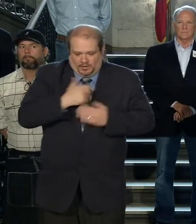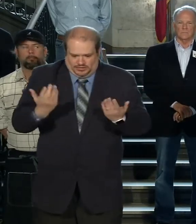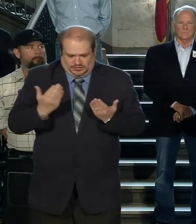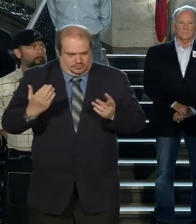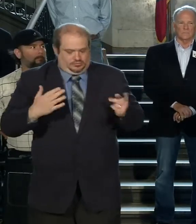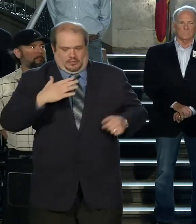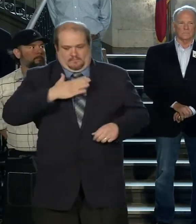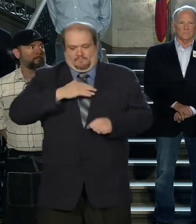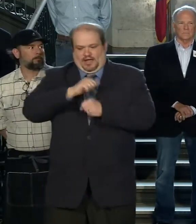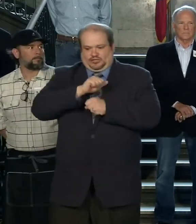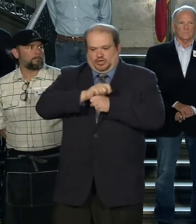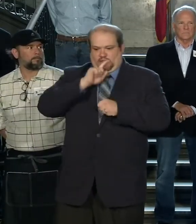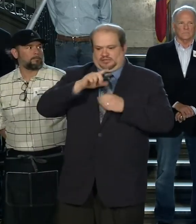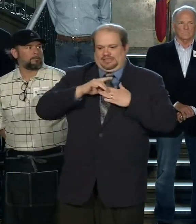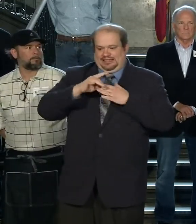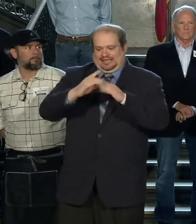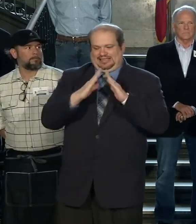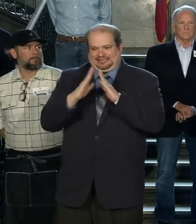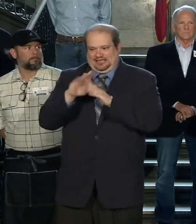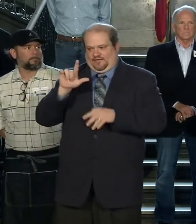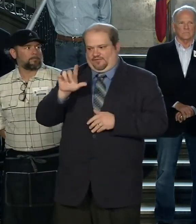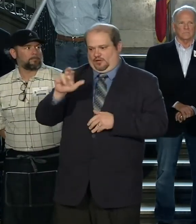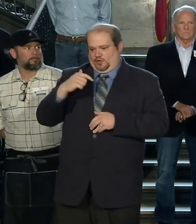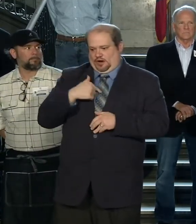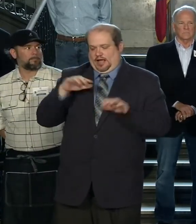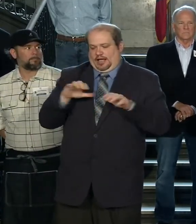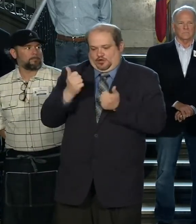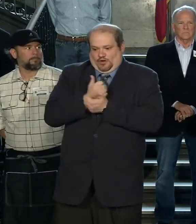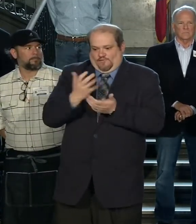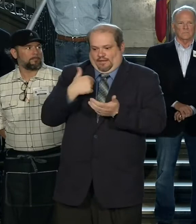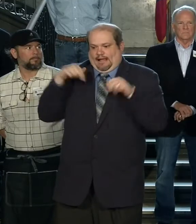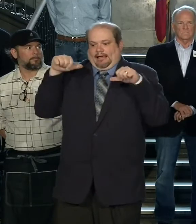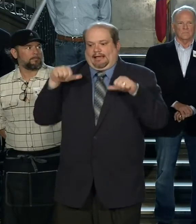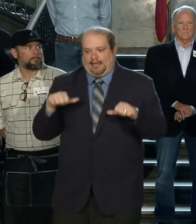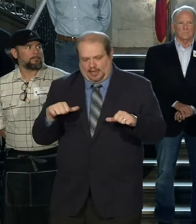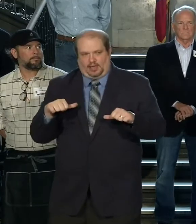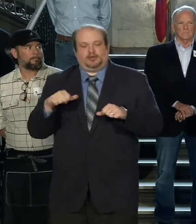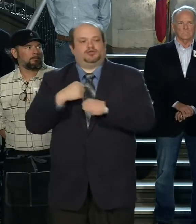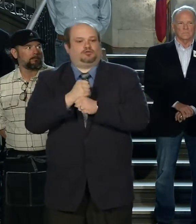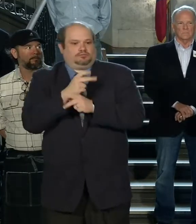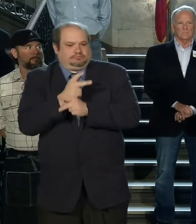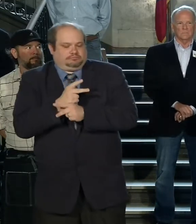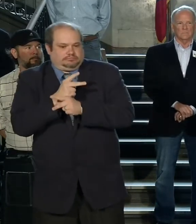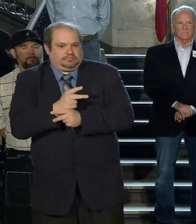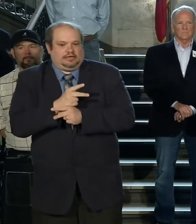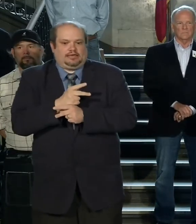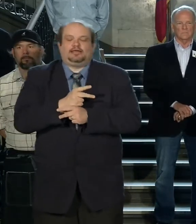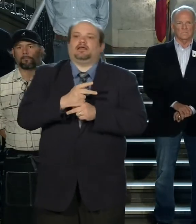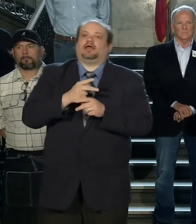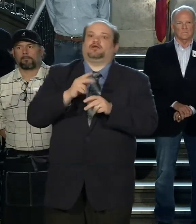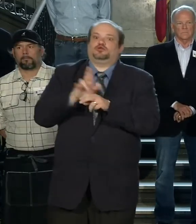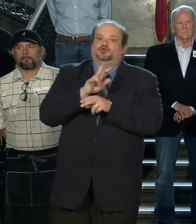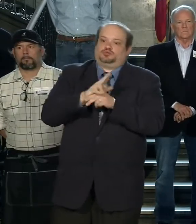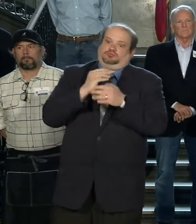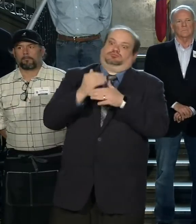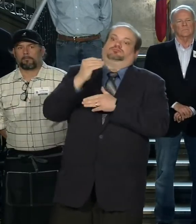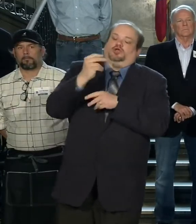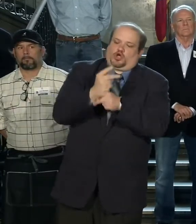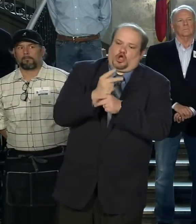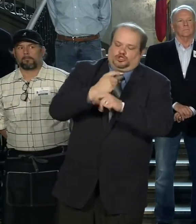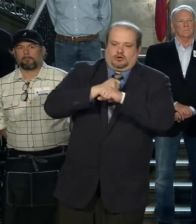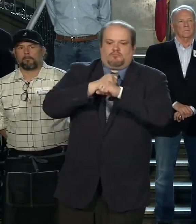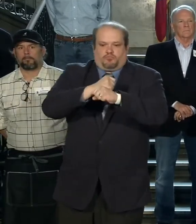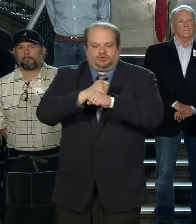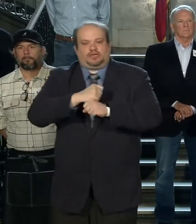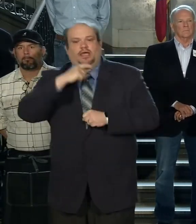My job is to lead the city of little rock and I'm doing everything in my effort to be precautionary and take out abundance of caution to protect the